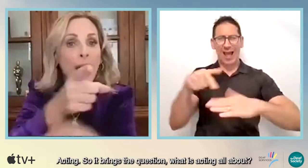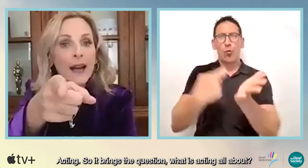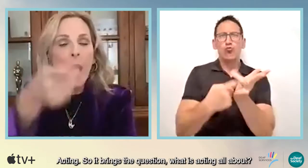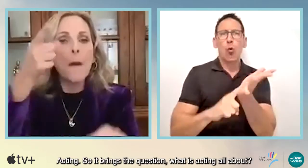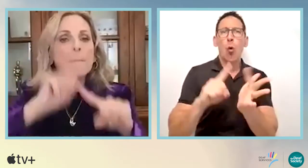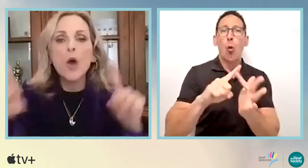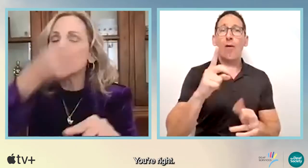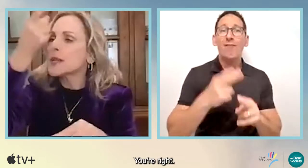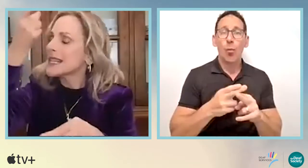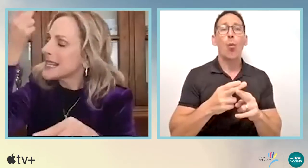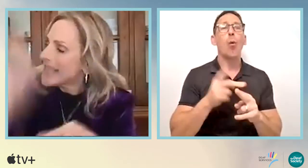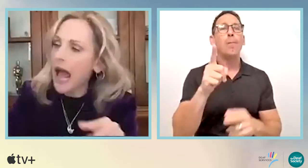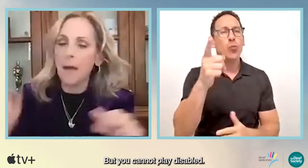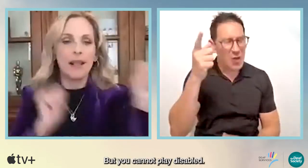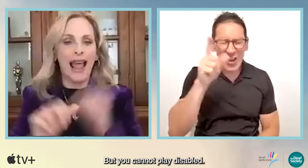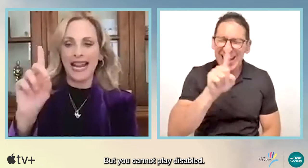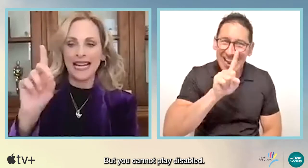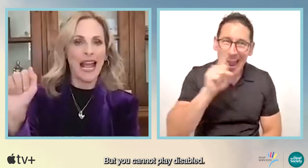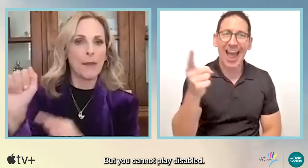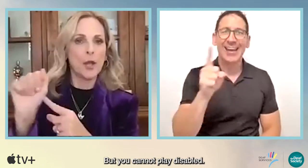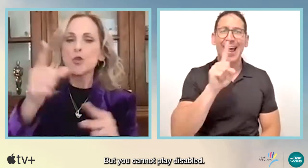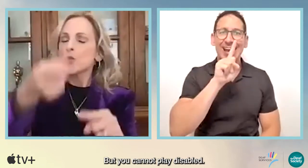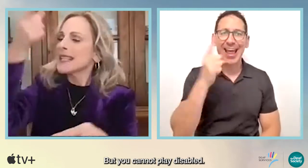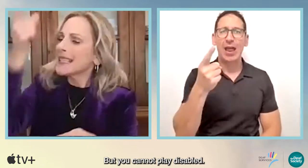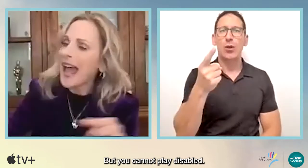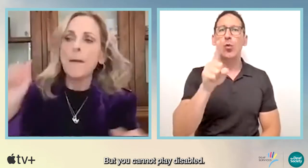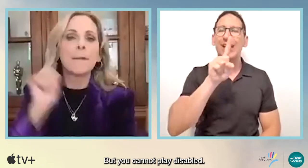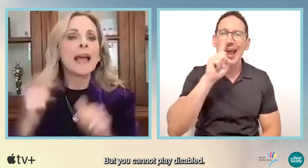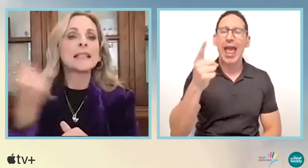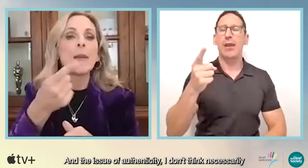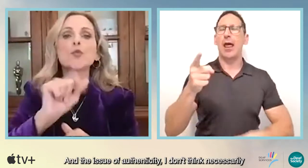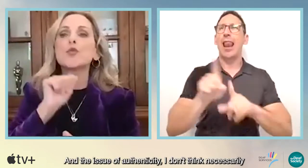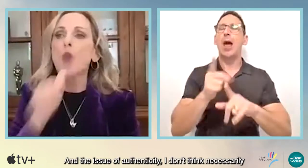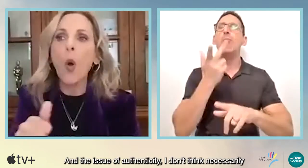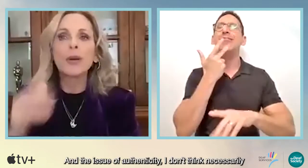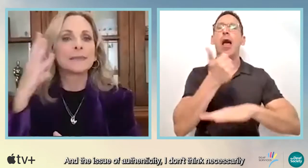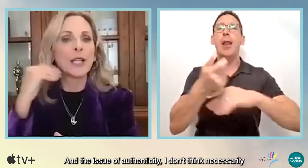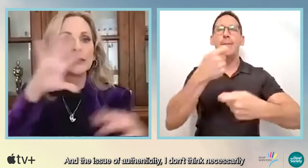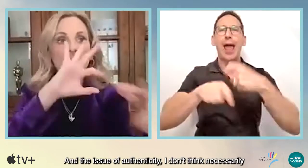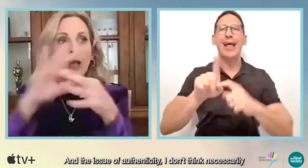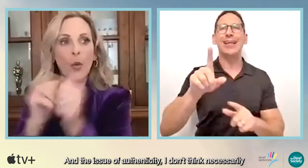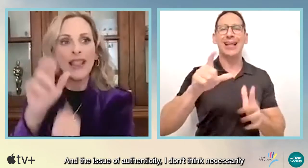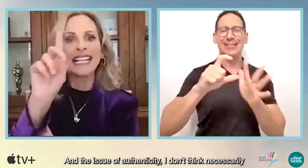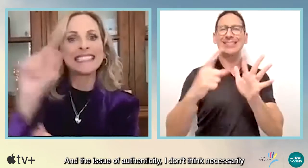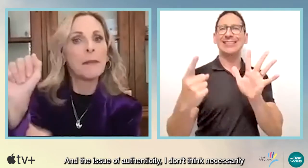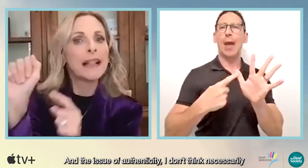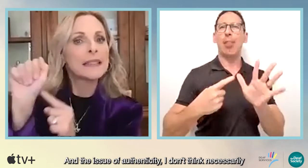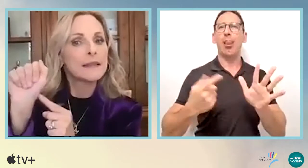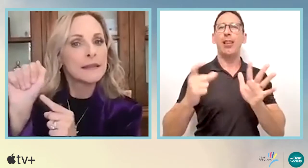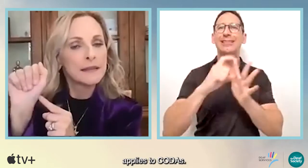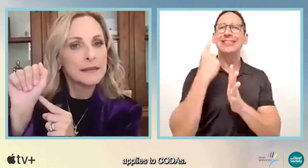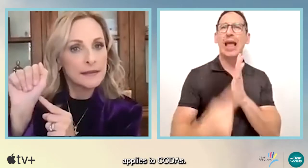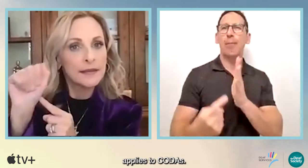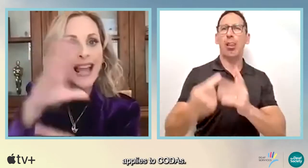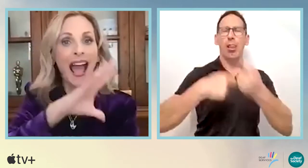acting all about? You're right. But you cannot play disabled. And the issue of authenticity, I don't think necessarily